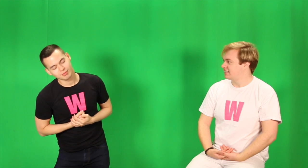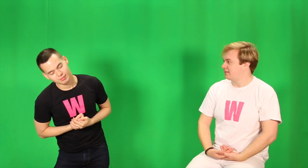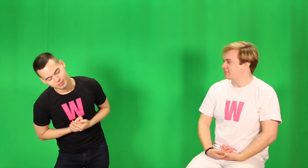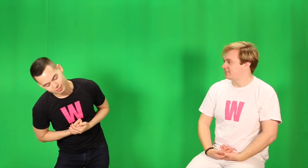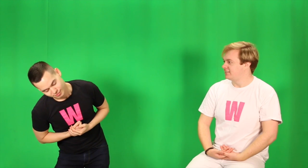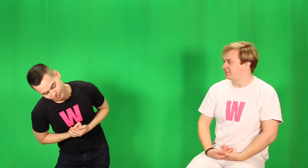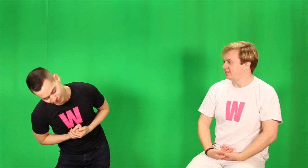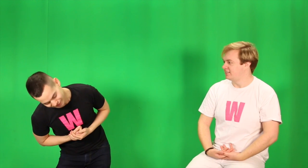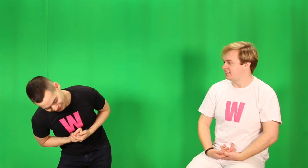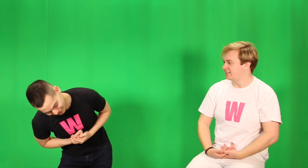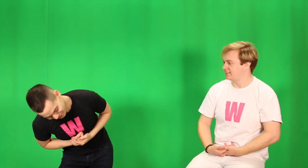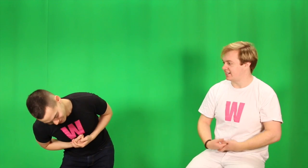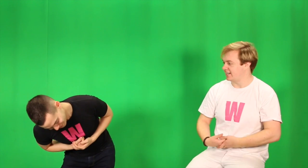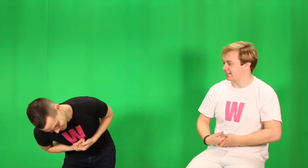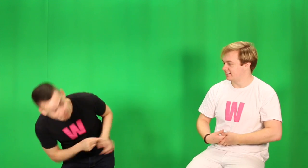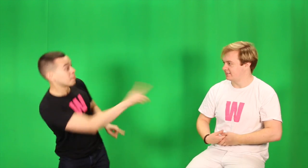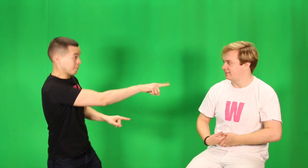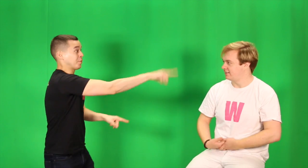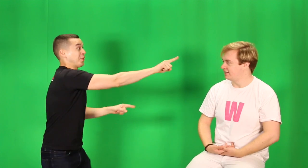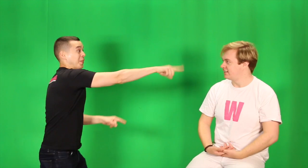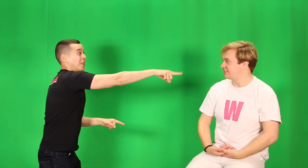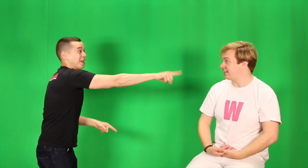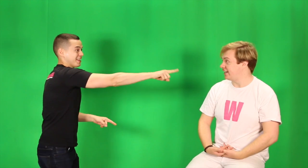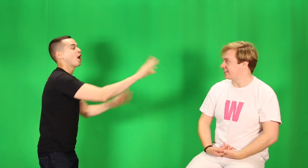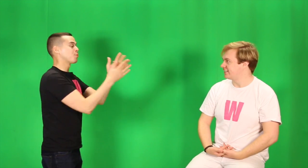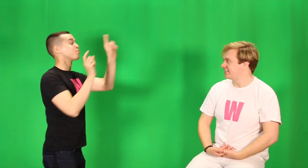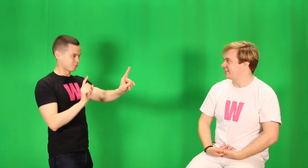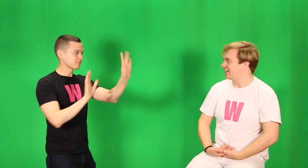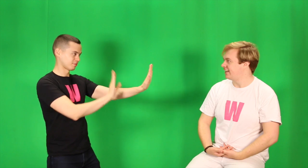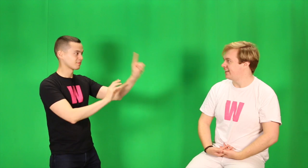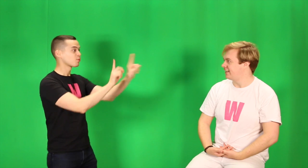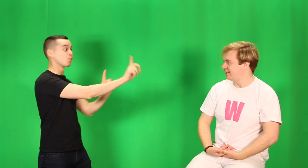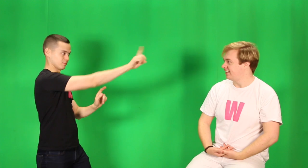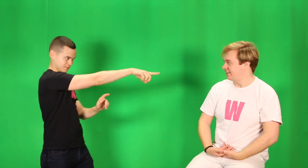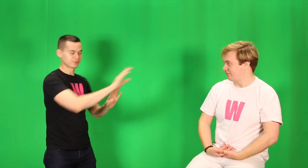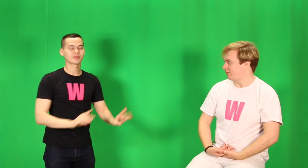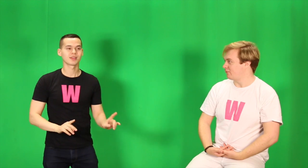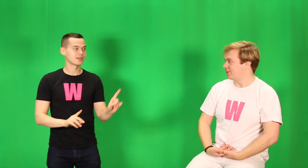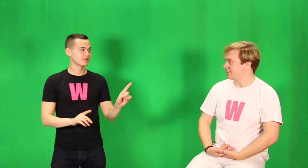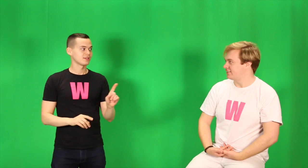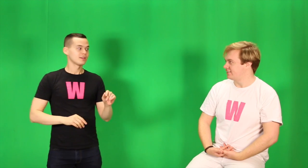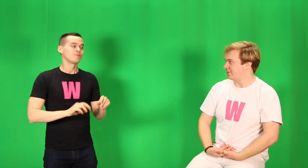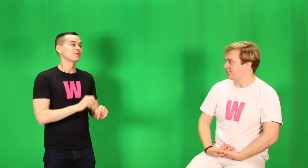Stabbed. Dying. Dying. One word. No.